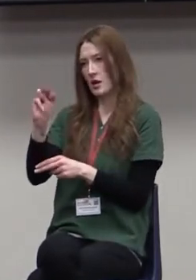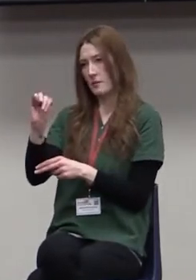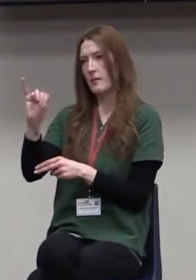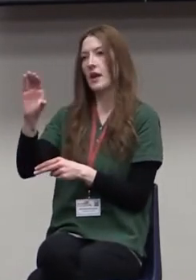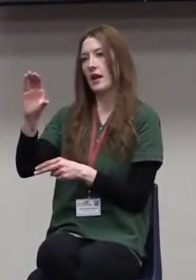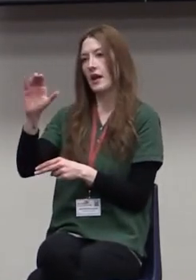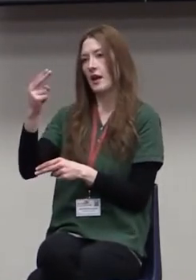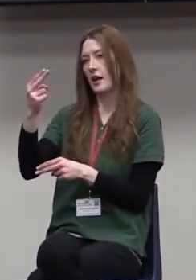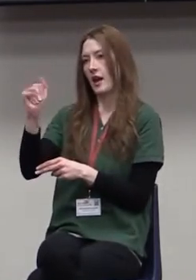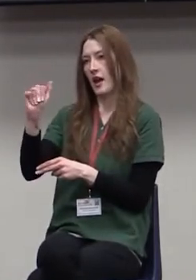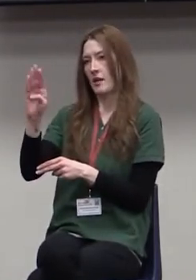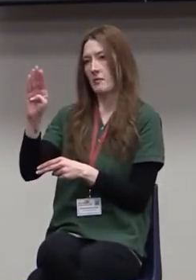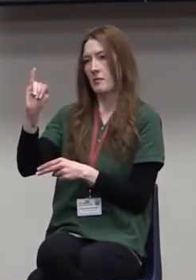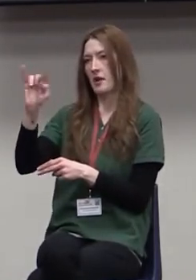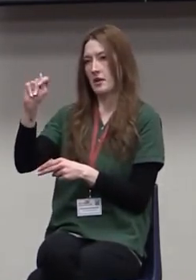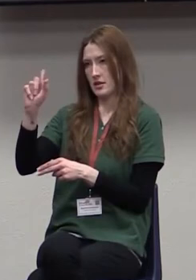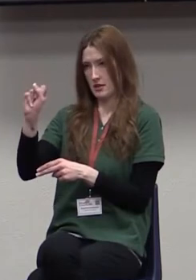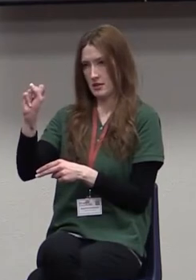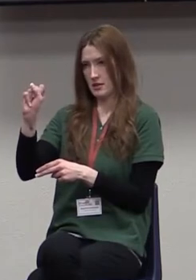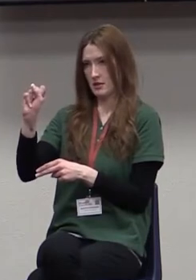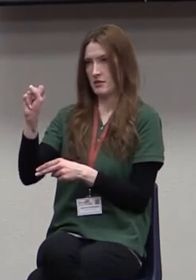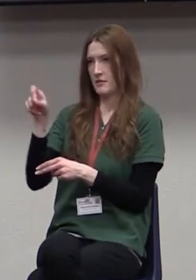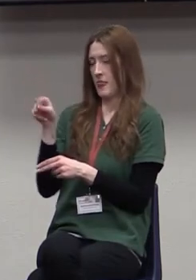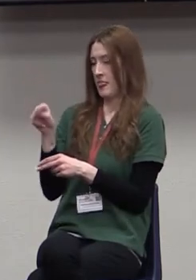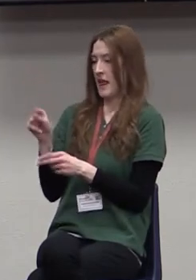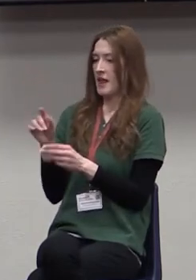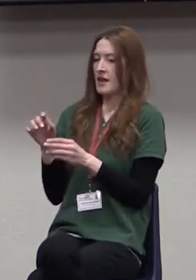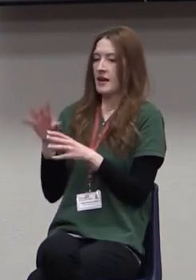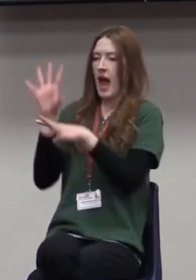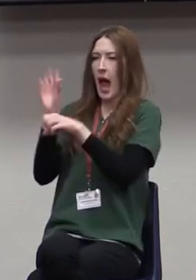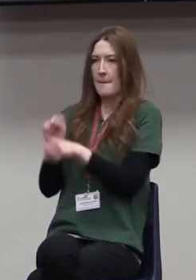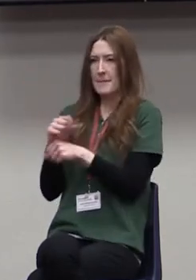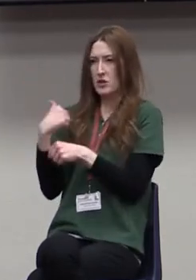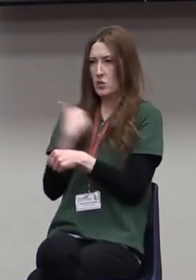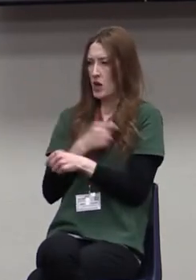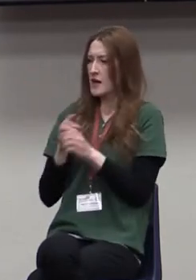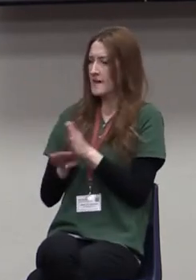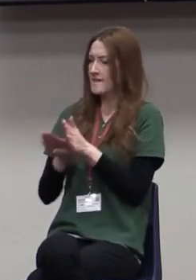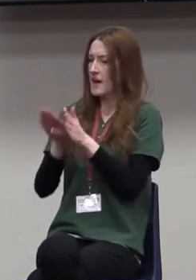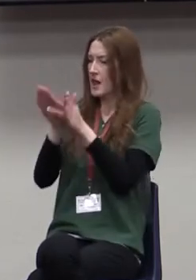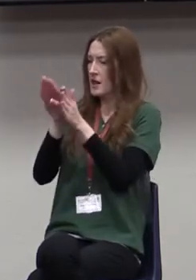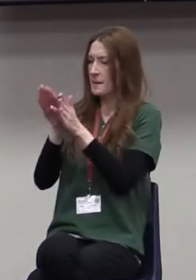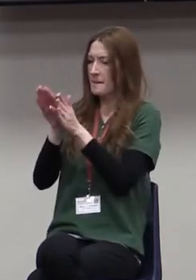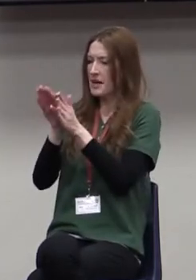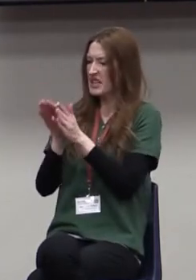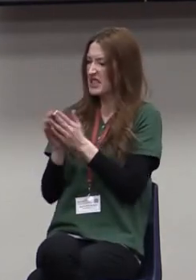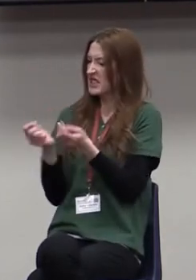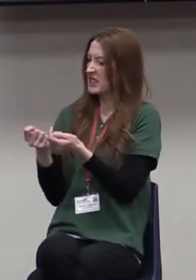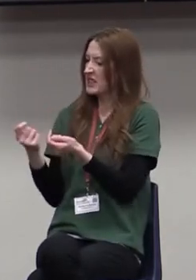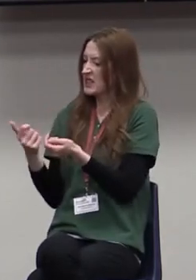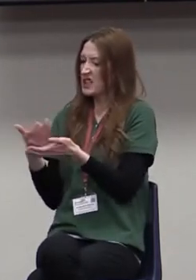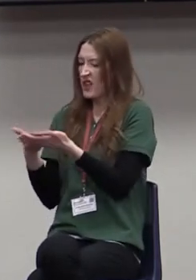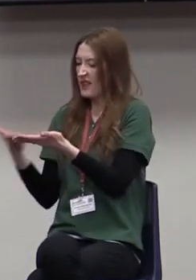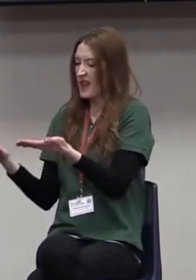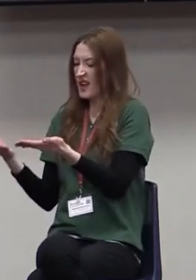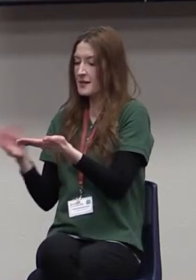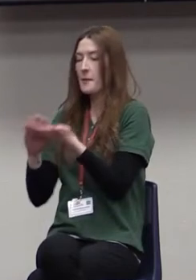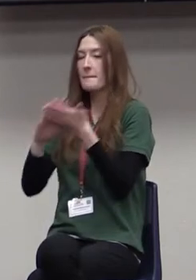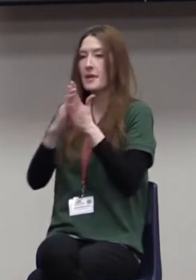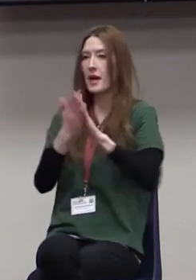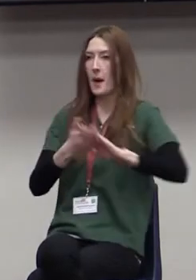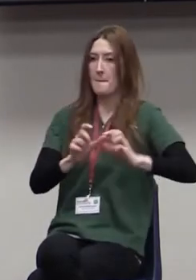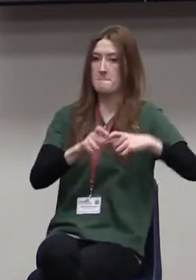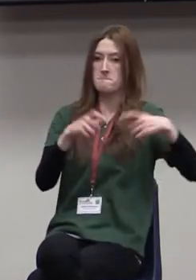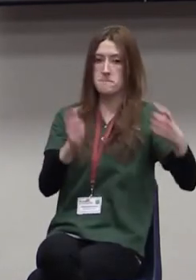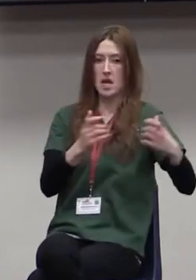And he talks about how that it's the habits that we develop of the little things that add up into big things. You see, what we